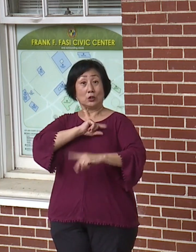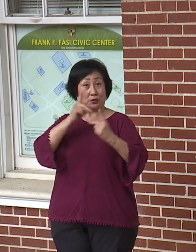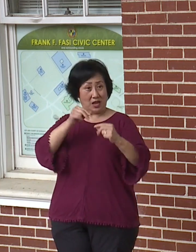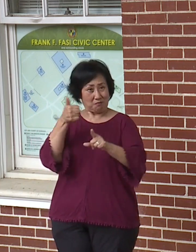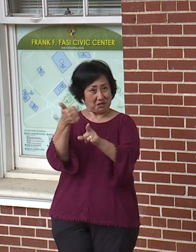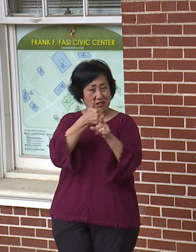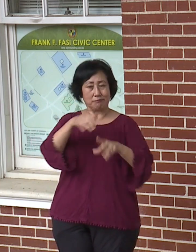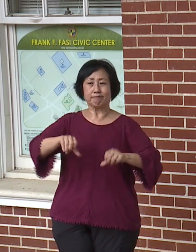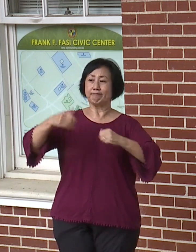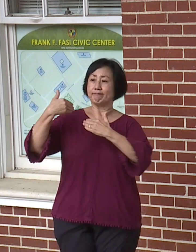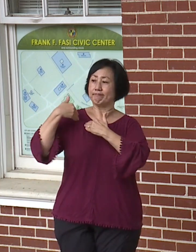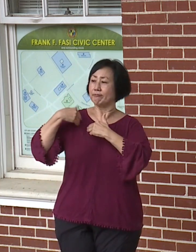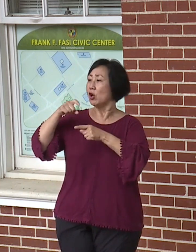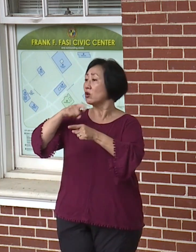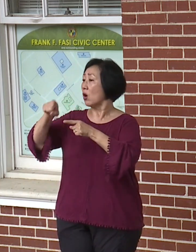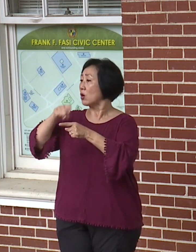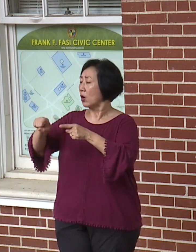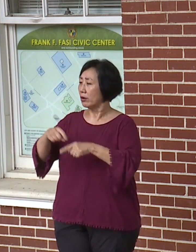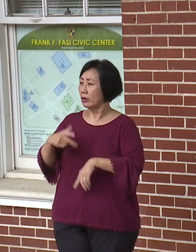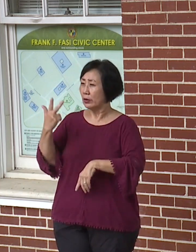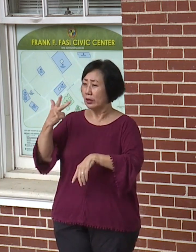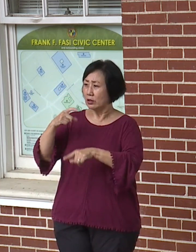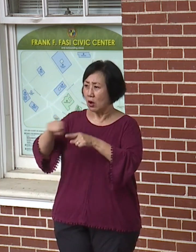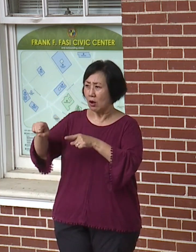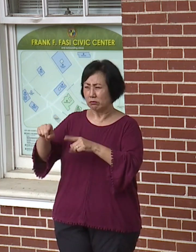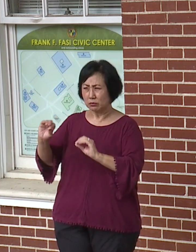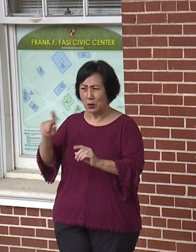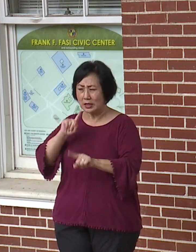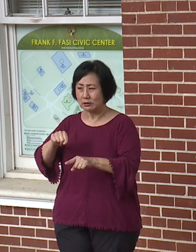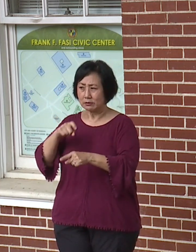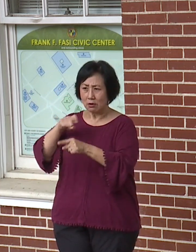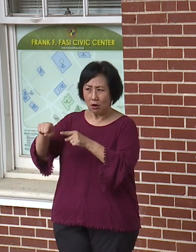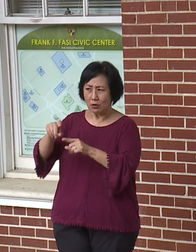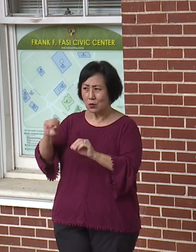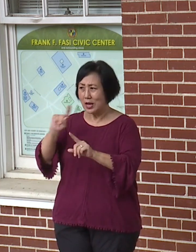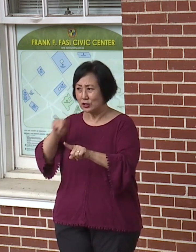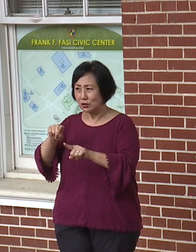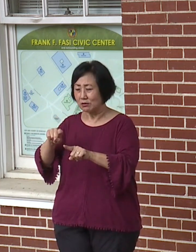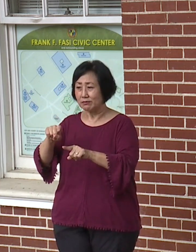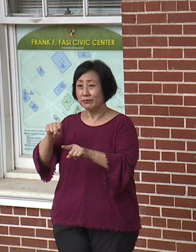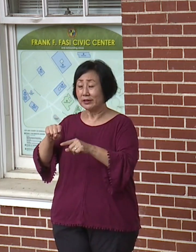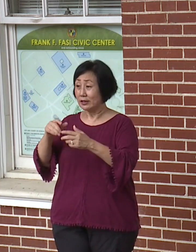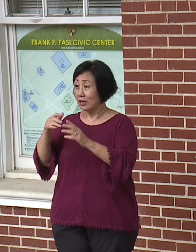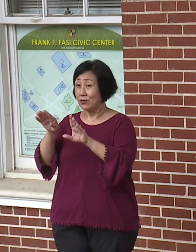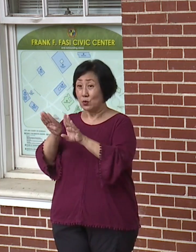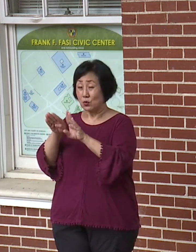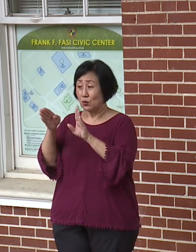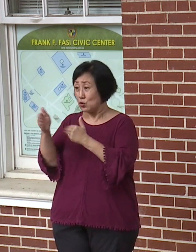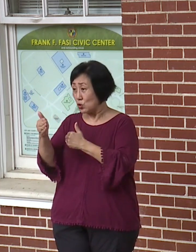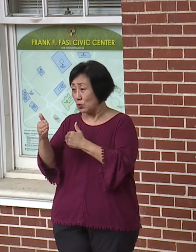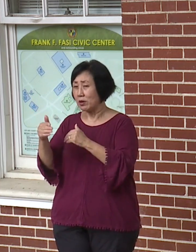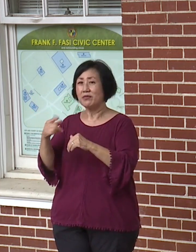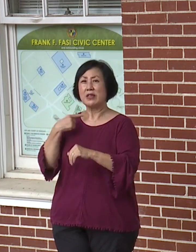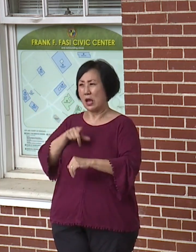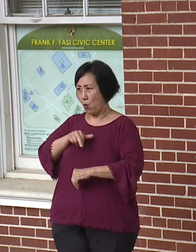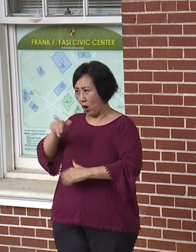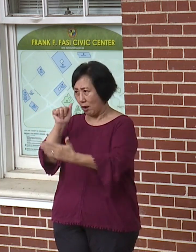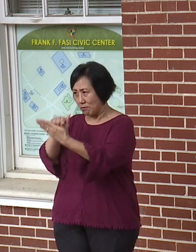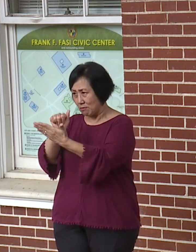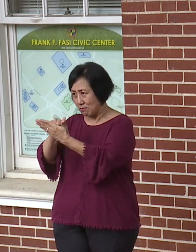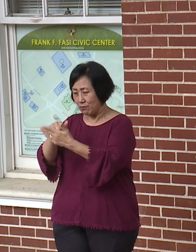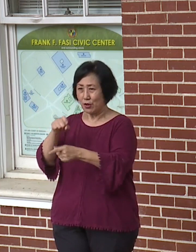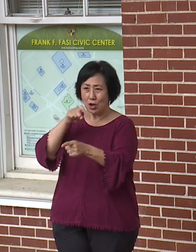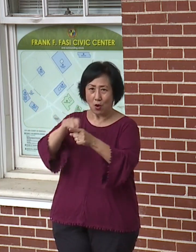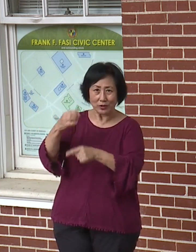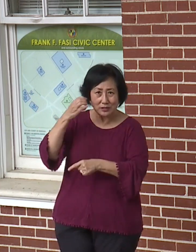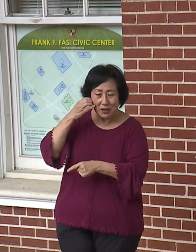there three times a day, and if they don't answer the phone, they're calling the room phone, not their cell phone, they're knocking on the door. That was really good to hear. So we